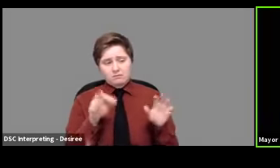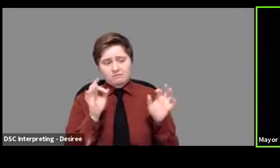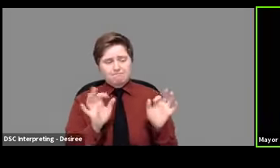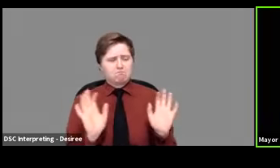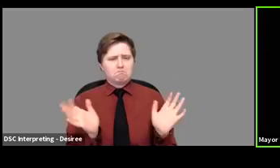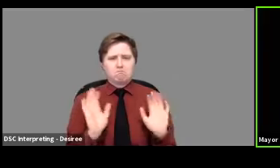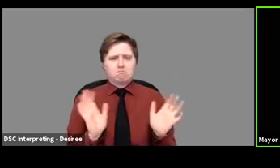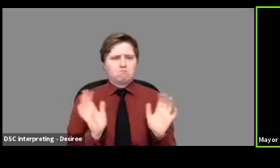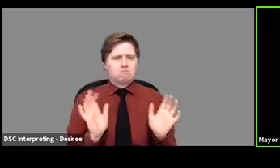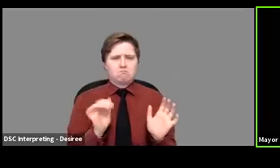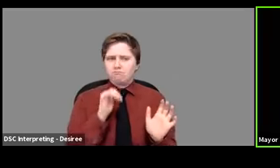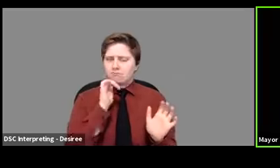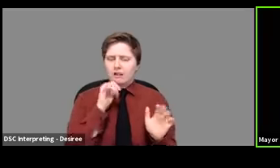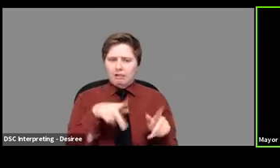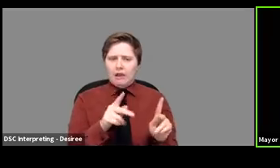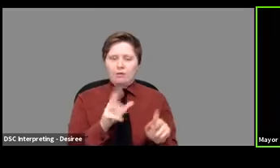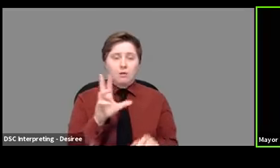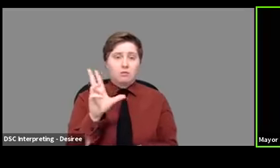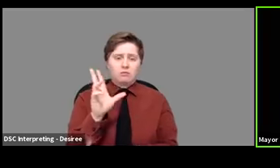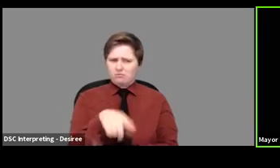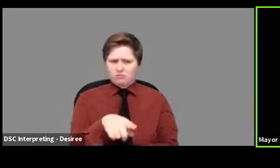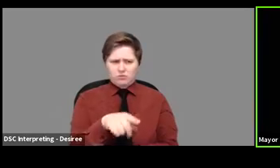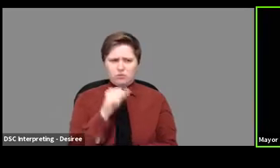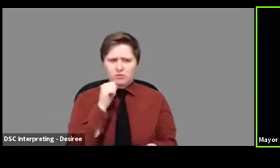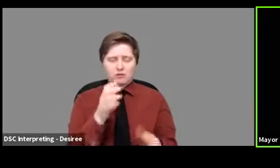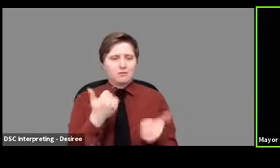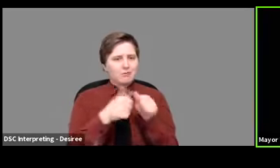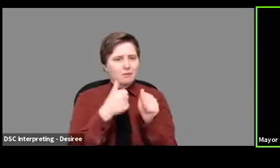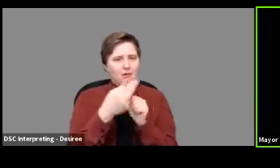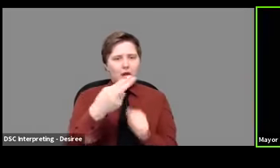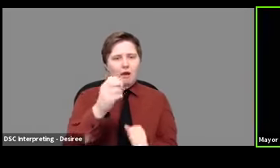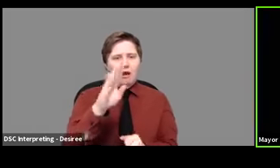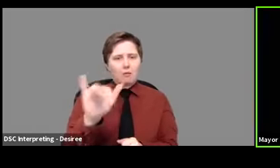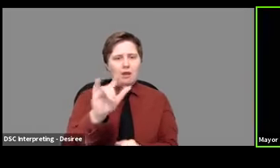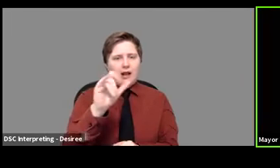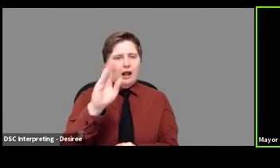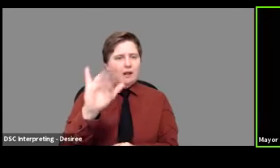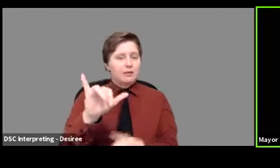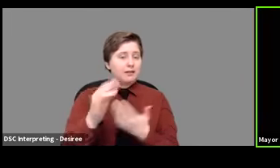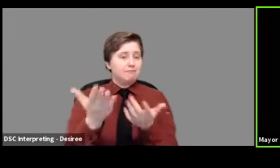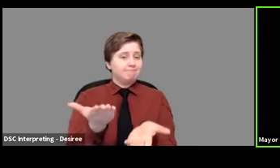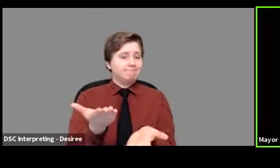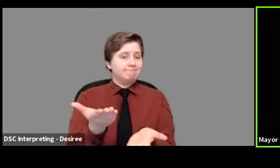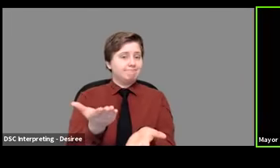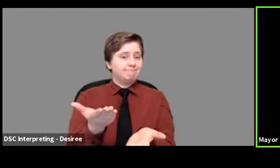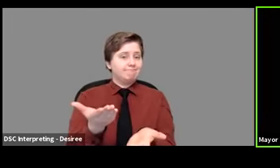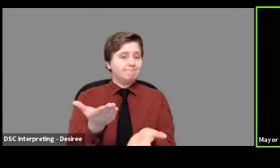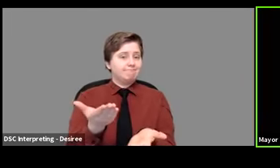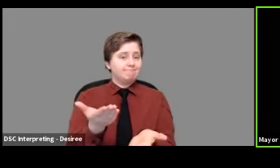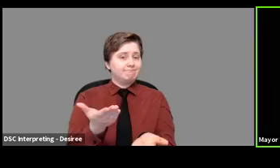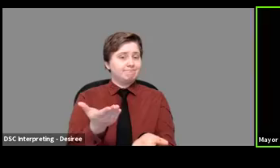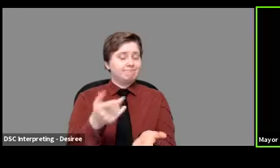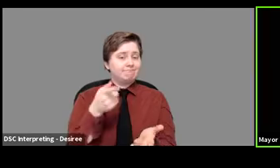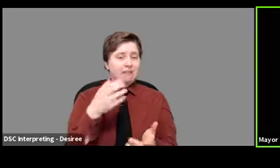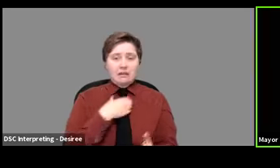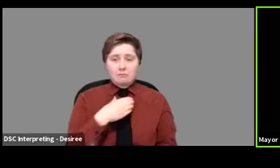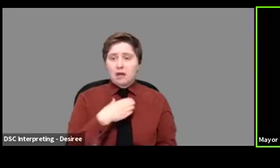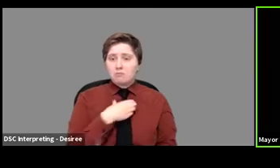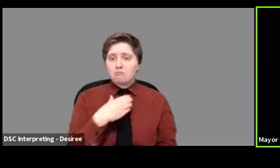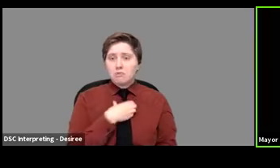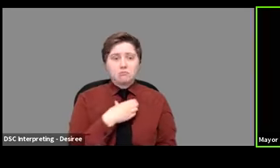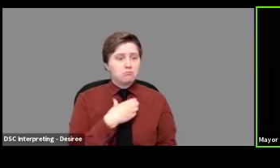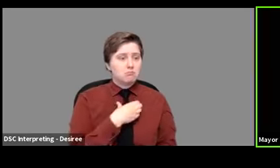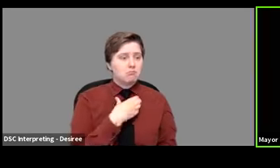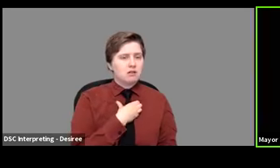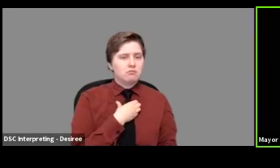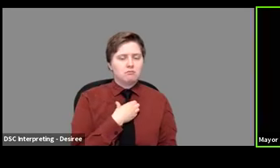no, this business was allowed to be open or no, it's not allowed to be. Remember Hobby Lobby. That was a case where they, there were complaints. And then in fact, that